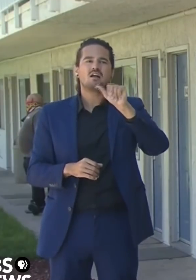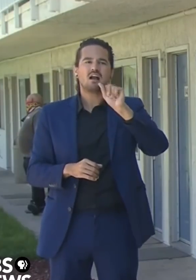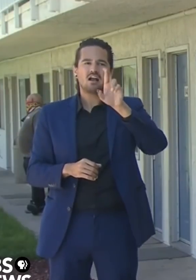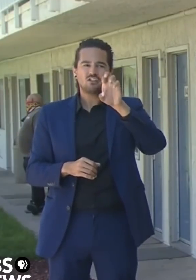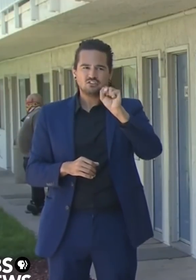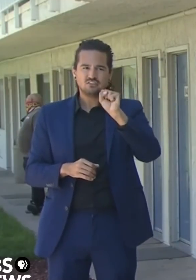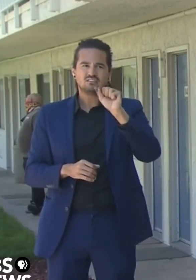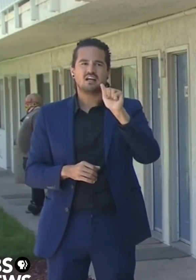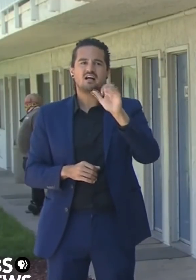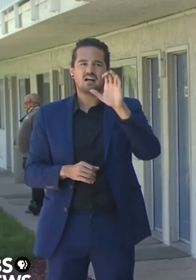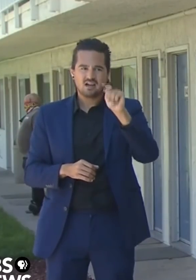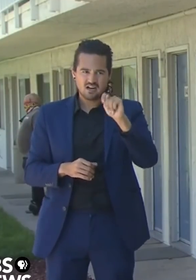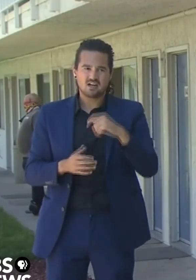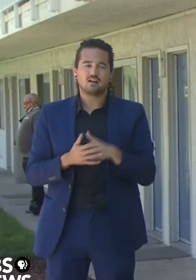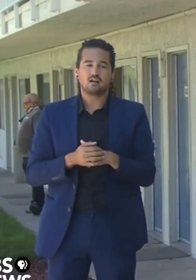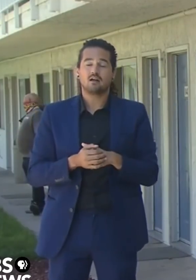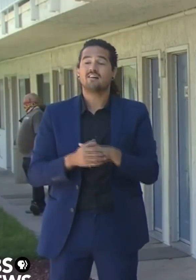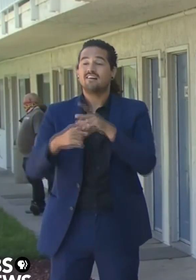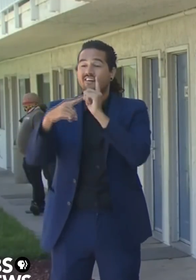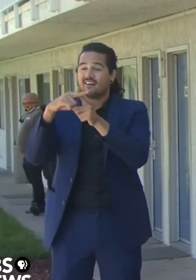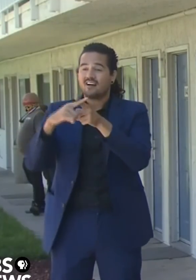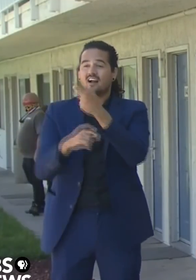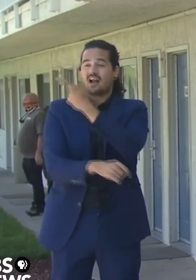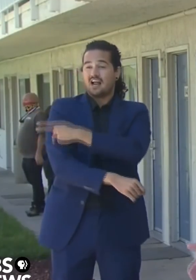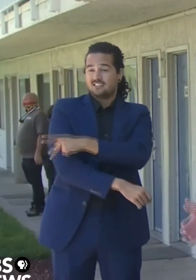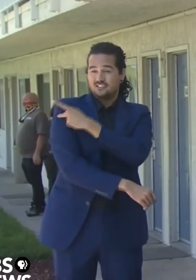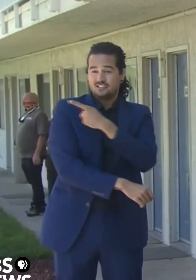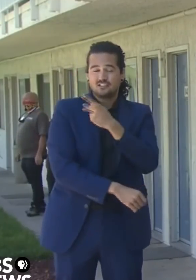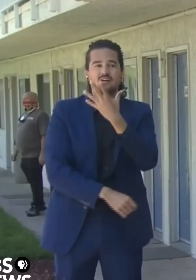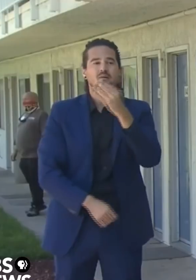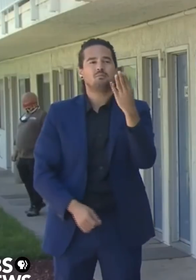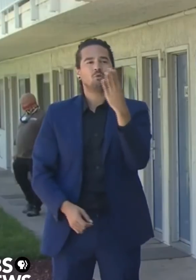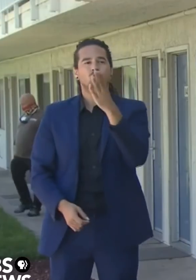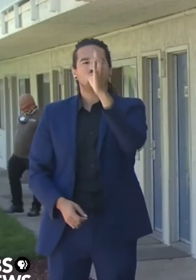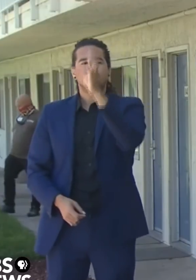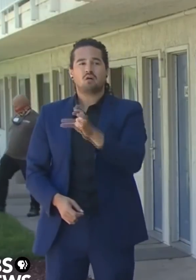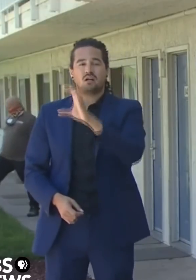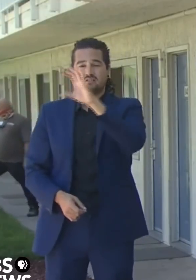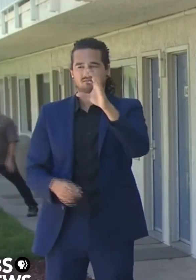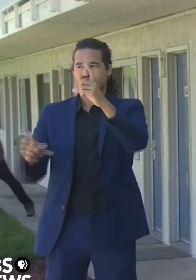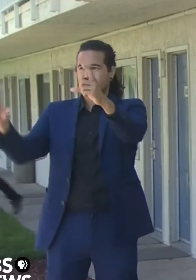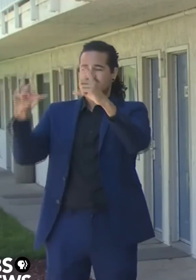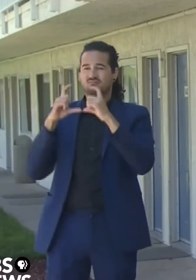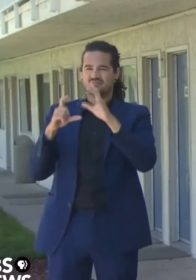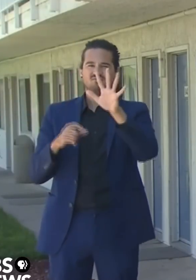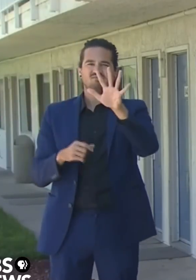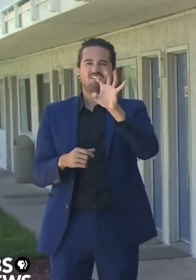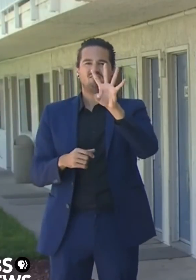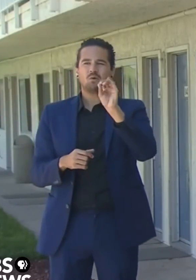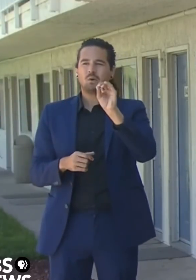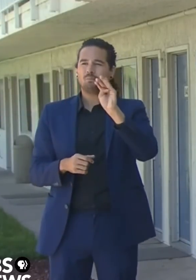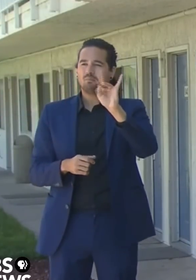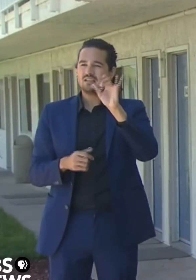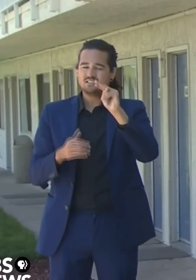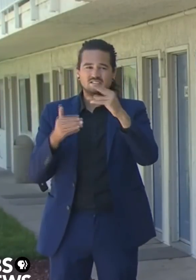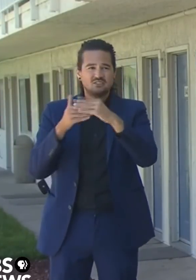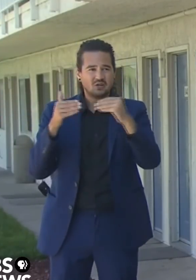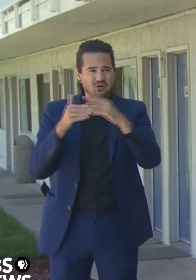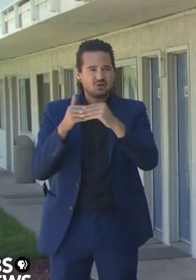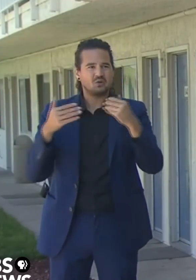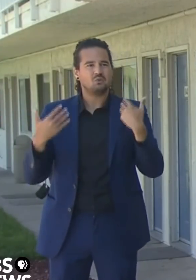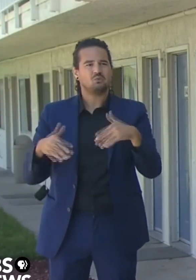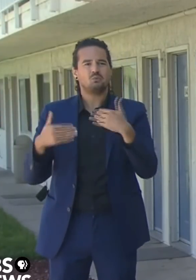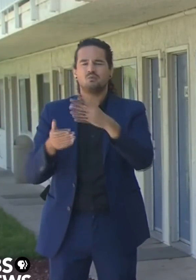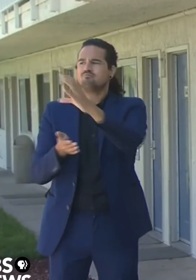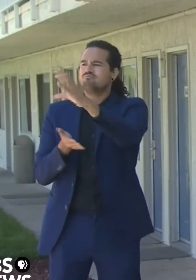for $45 million in funding to help these efforts to provide supportive services for programs like this